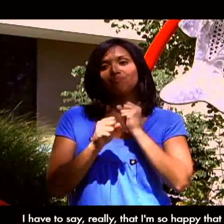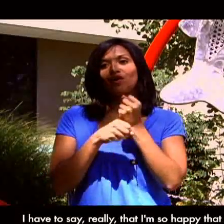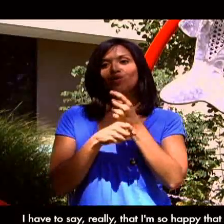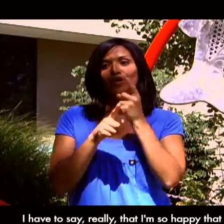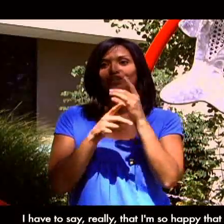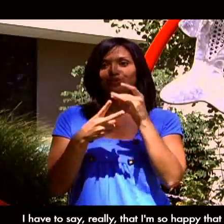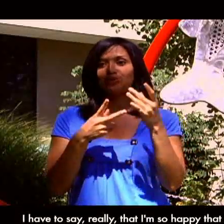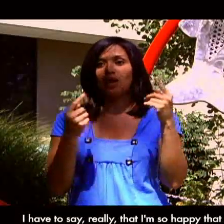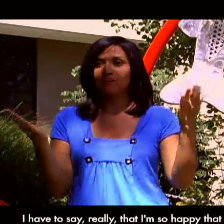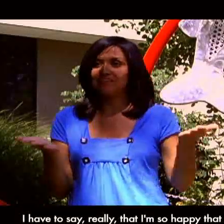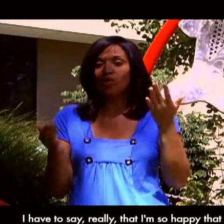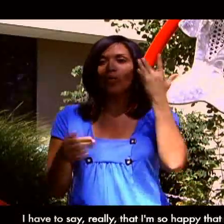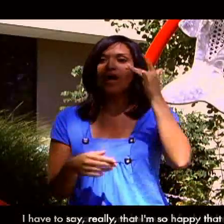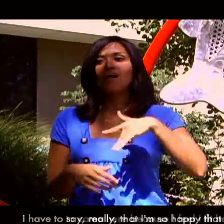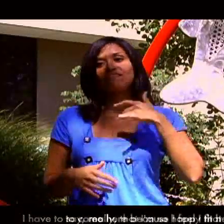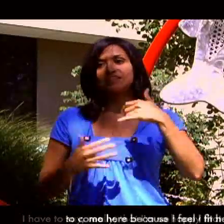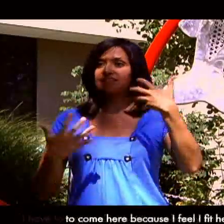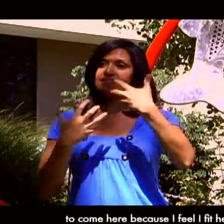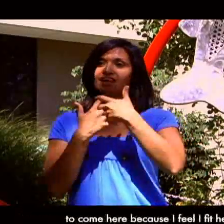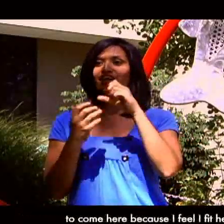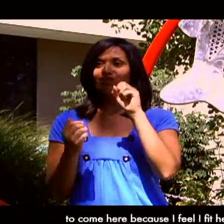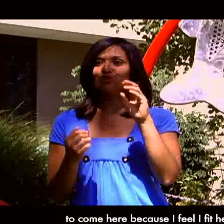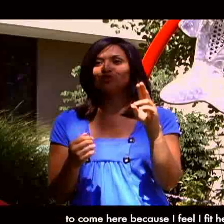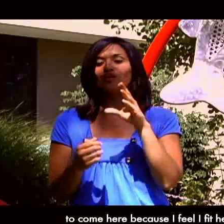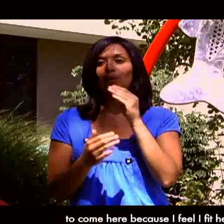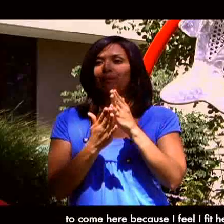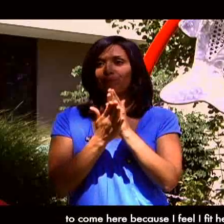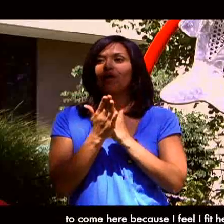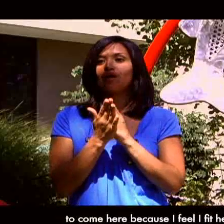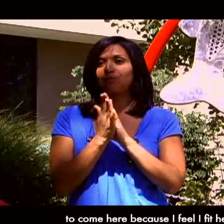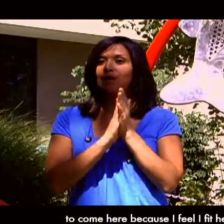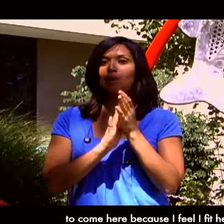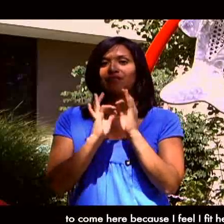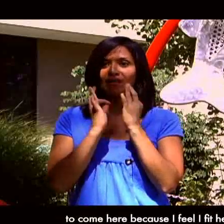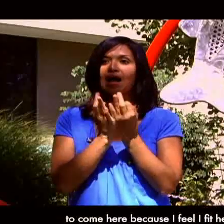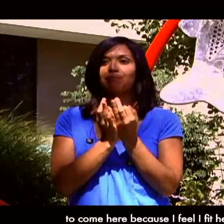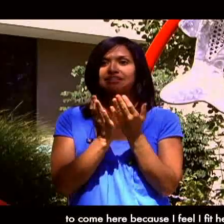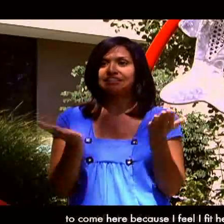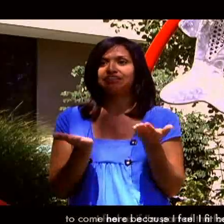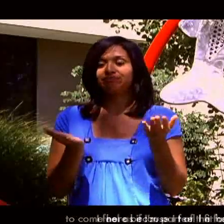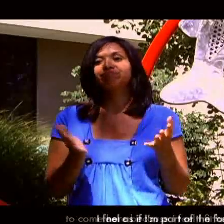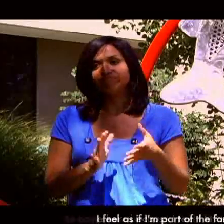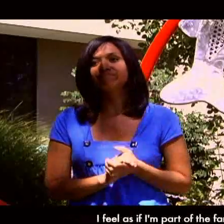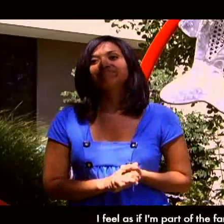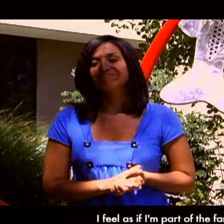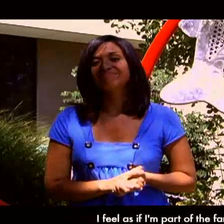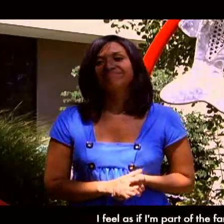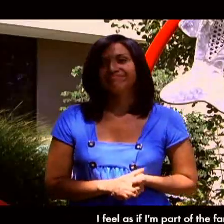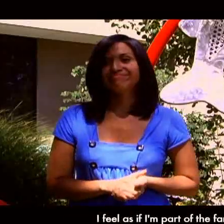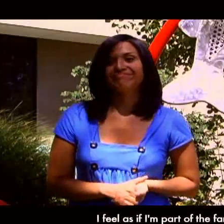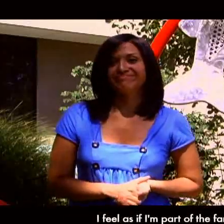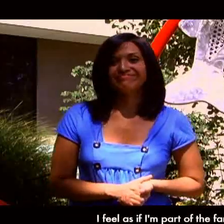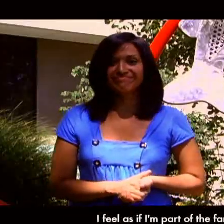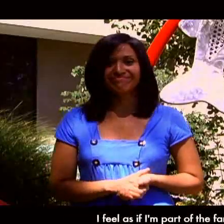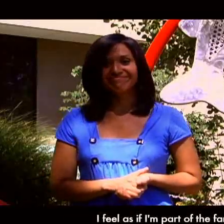so happy that I made the right choice to come here because I feel I fit here at SOU. I feel as if I'm part of the family.